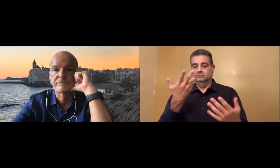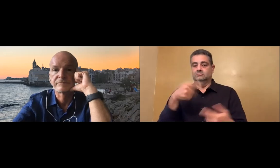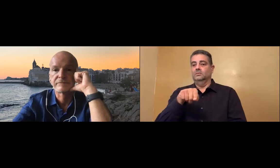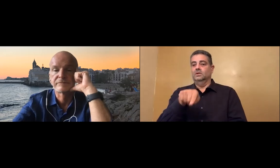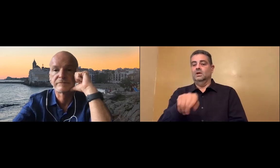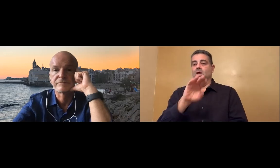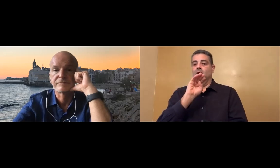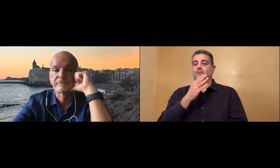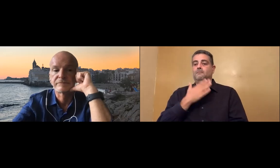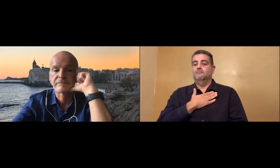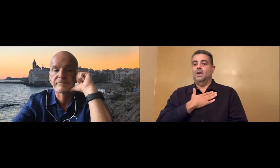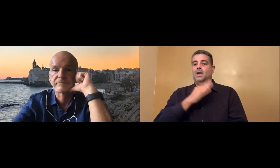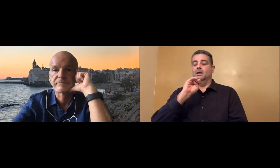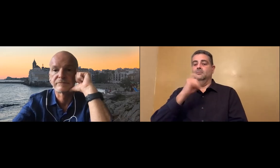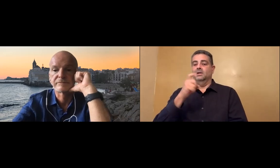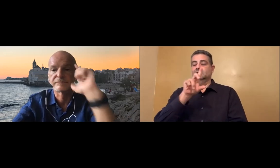a Sorenson video phone.